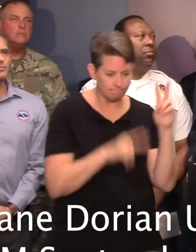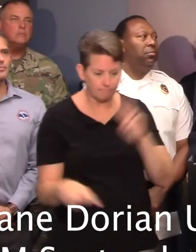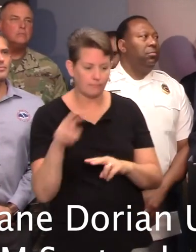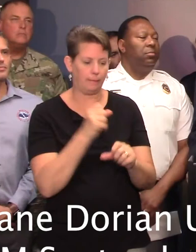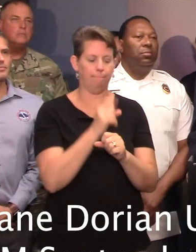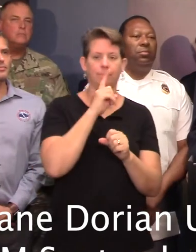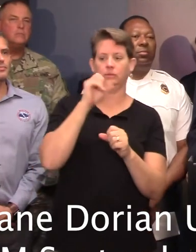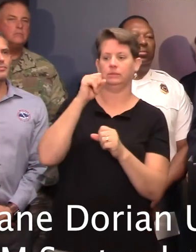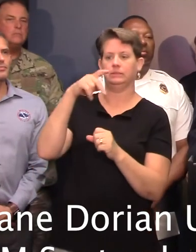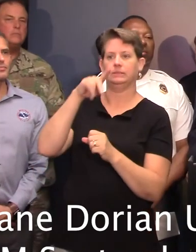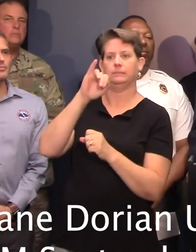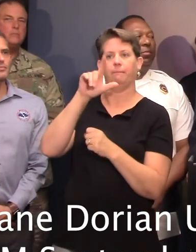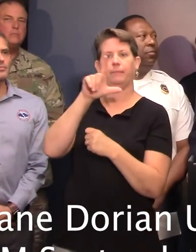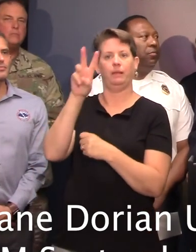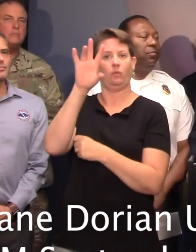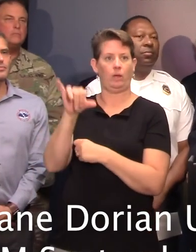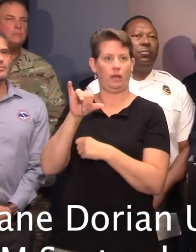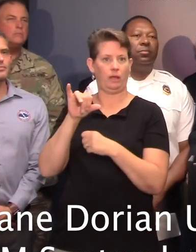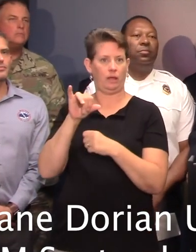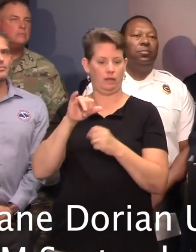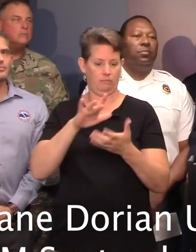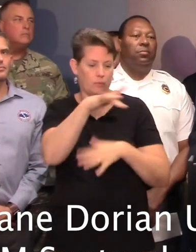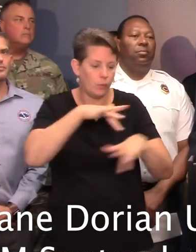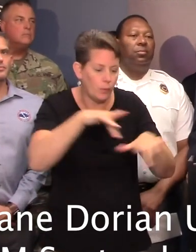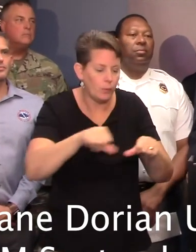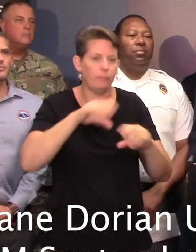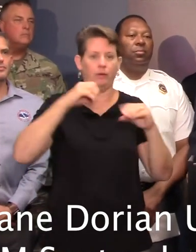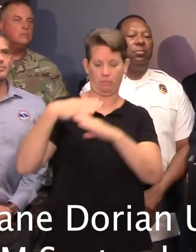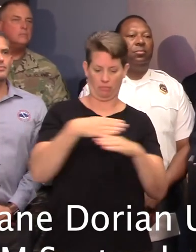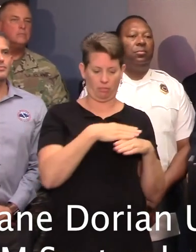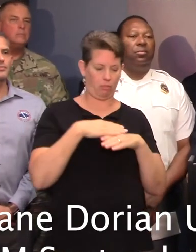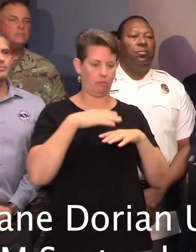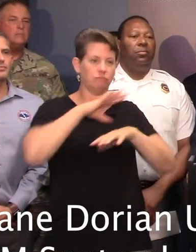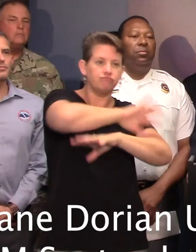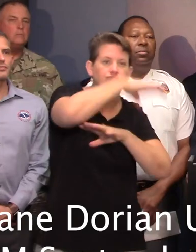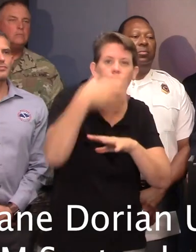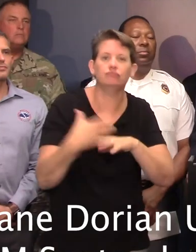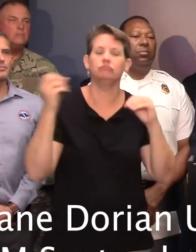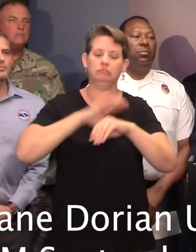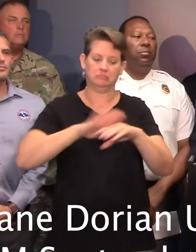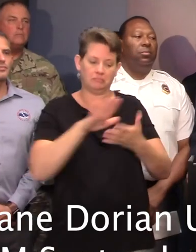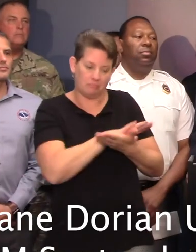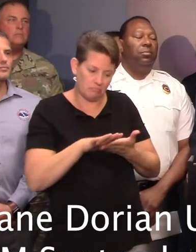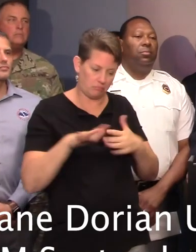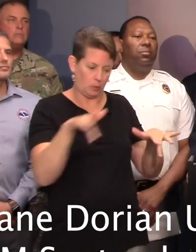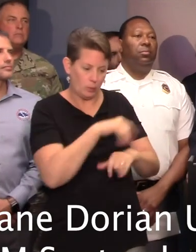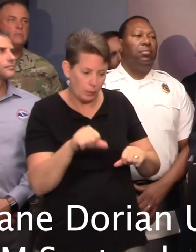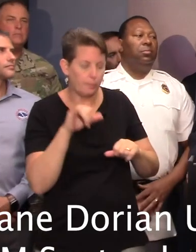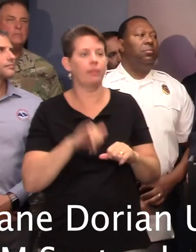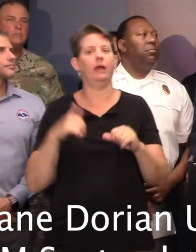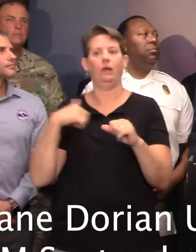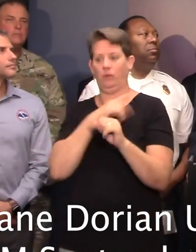spillways are clear, that there's no debris that may impact it. And that's based on the assessment that we were